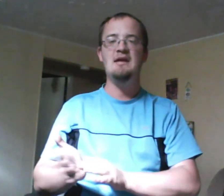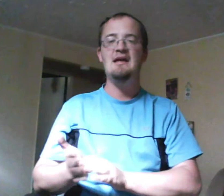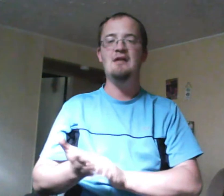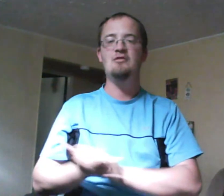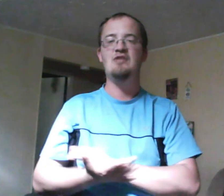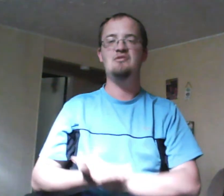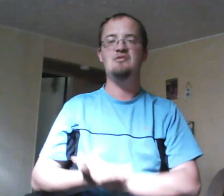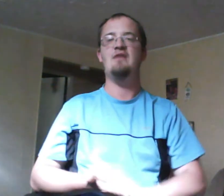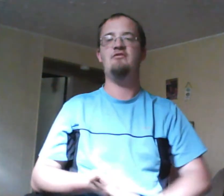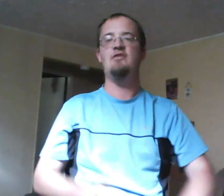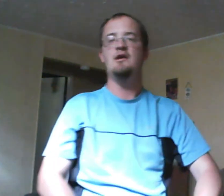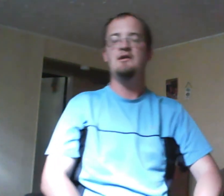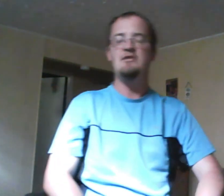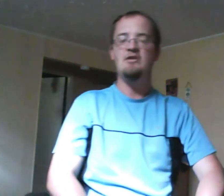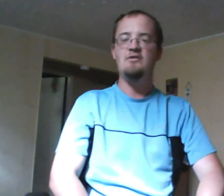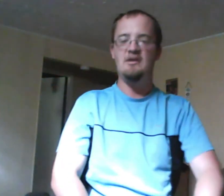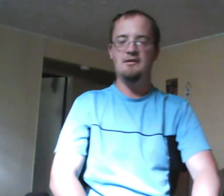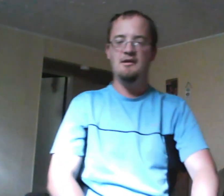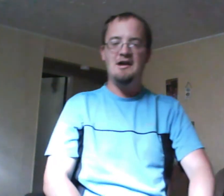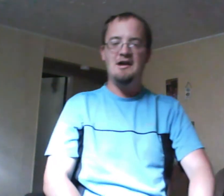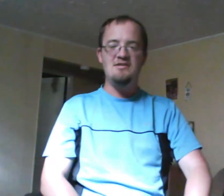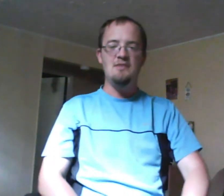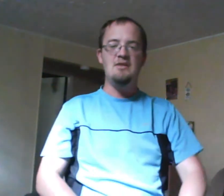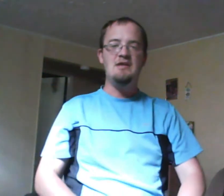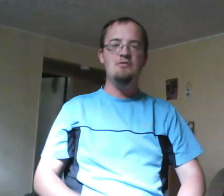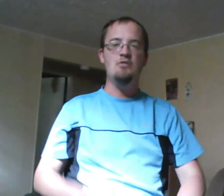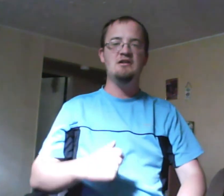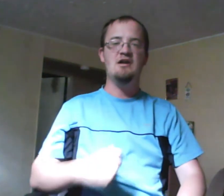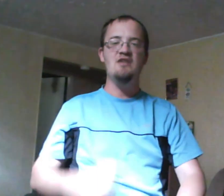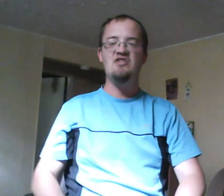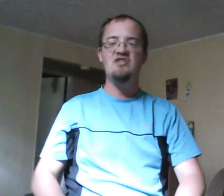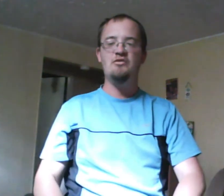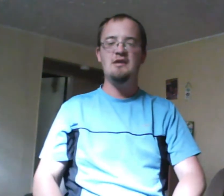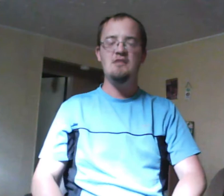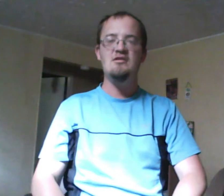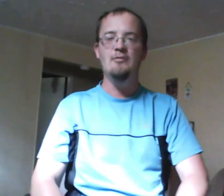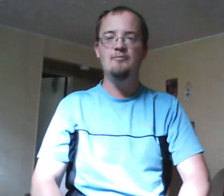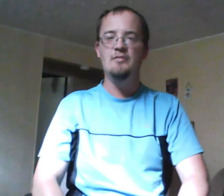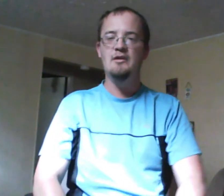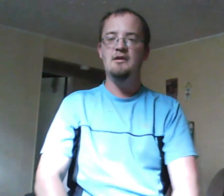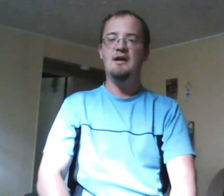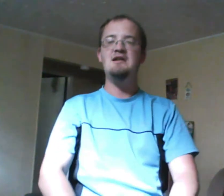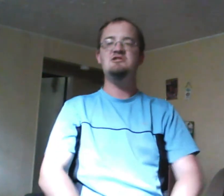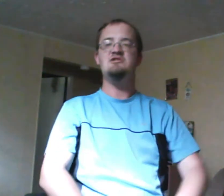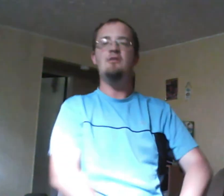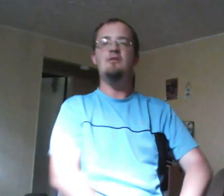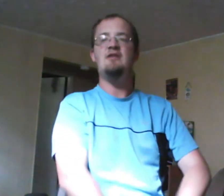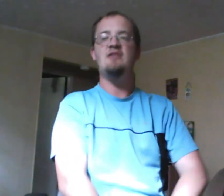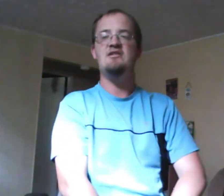slashed himself that's also a thing and as somebody who worked in a garden center three years ago I should know about toxicity of